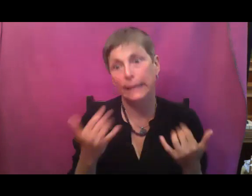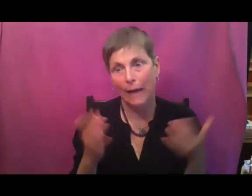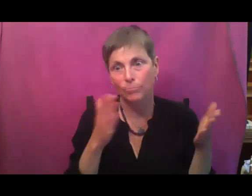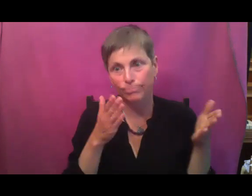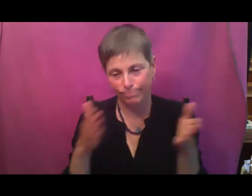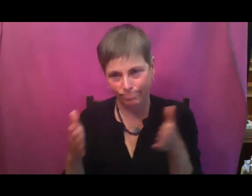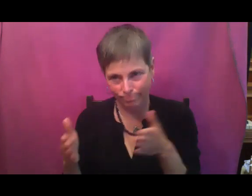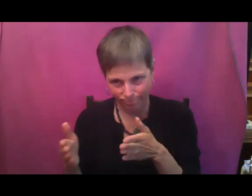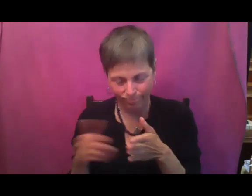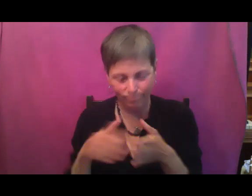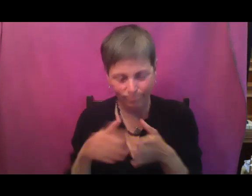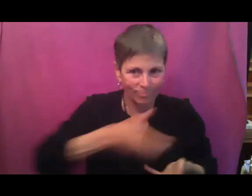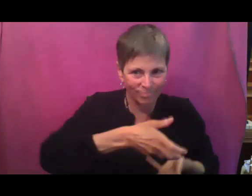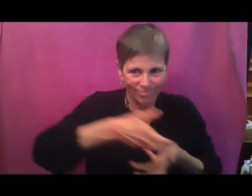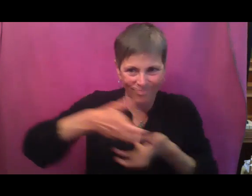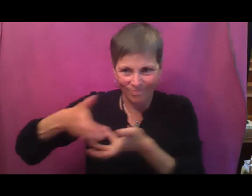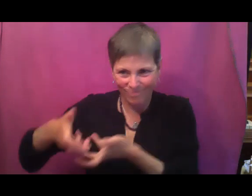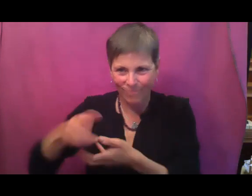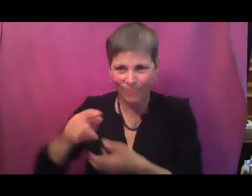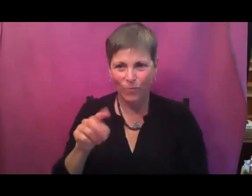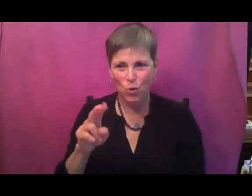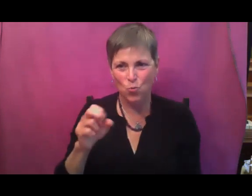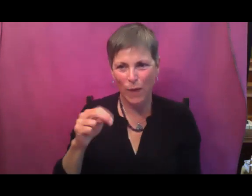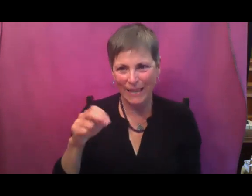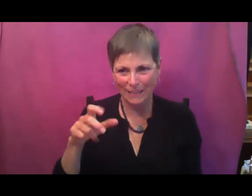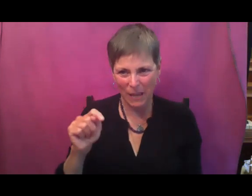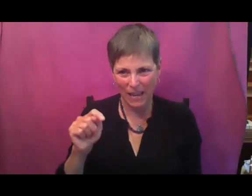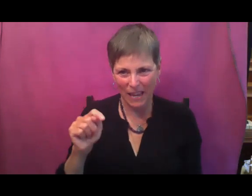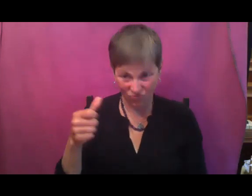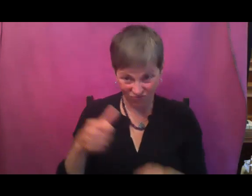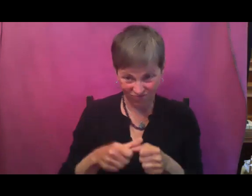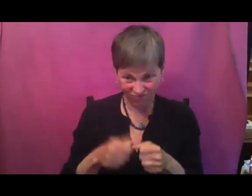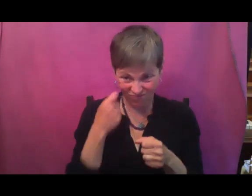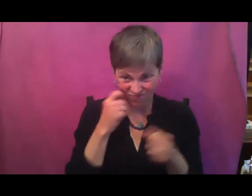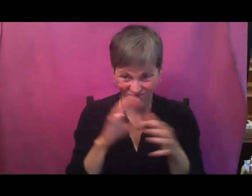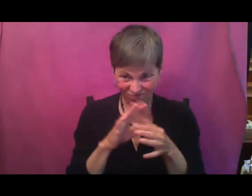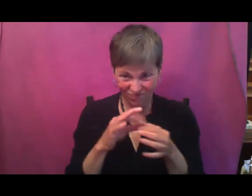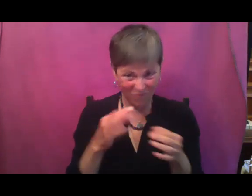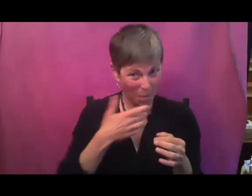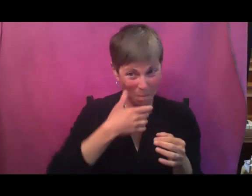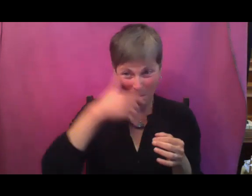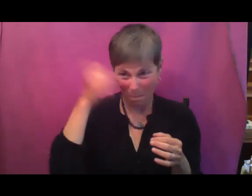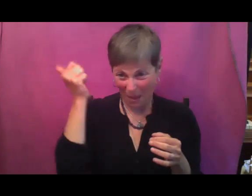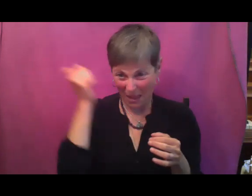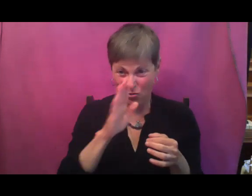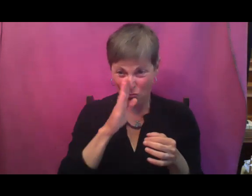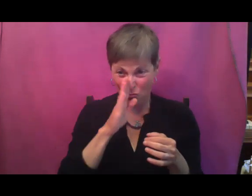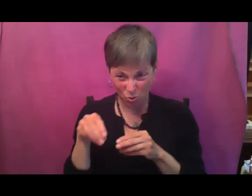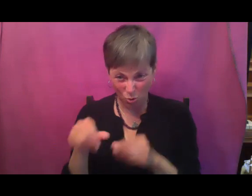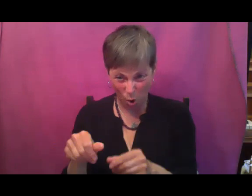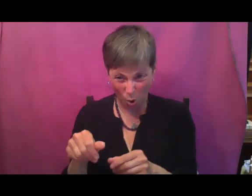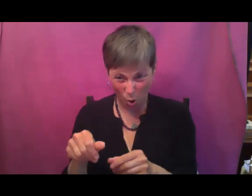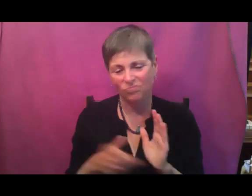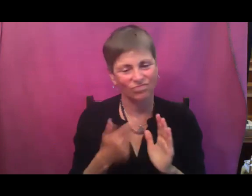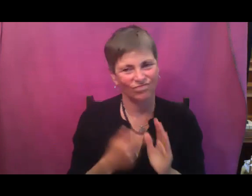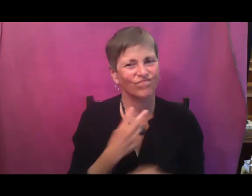dream, it's not always realistic. And I find that that realisticness often comes into play in